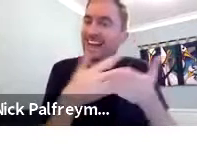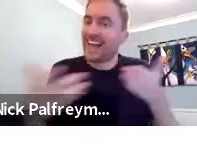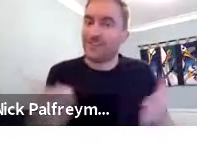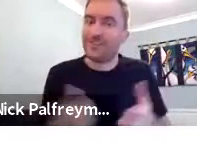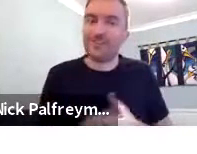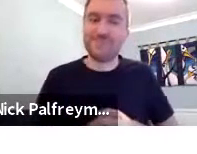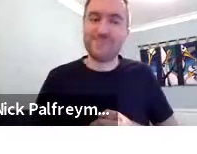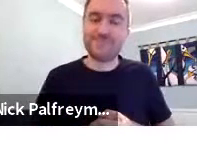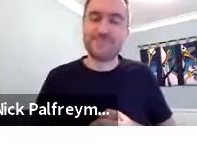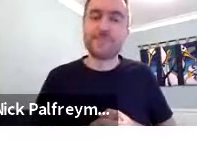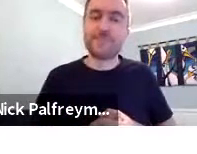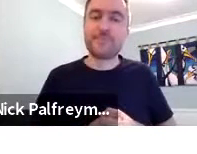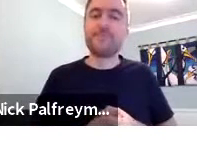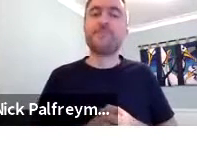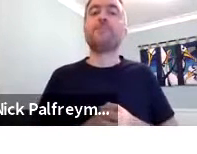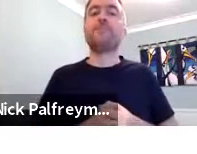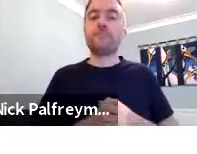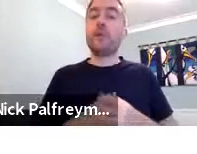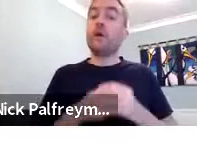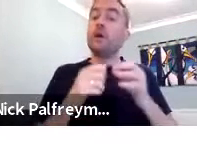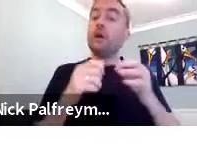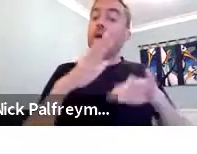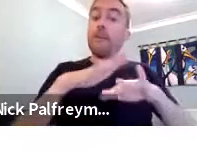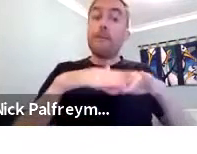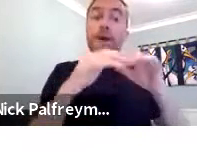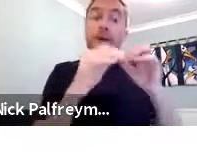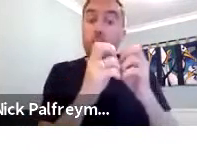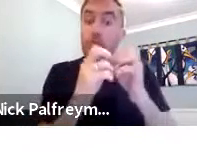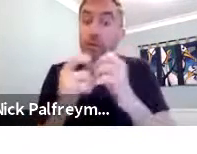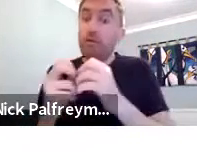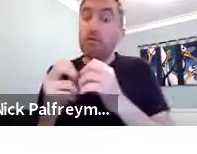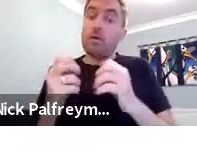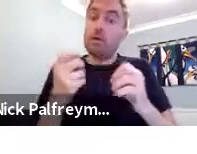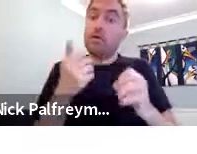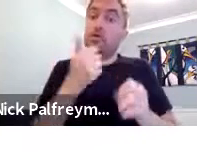So, that's just one small part of this work.